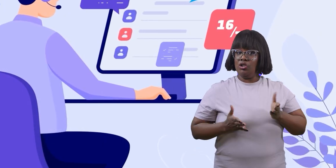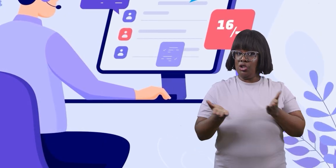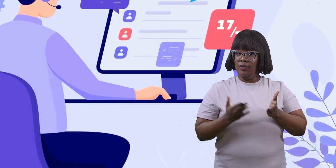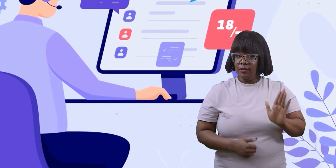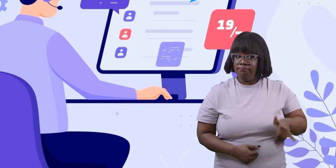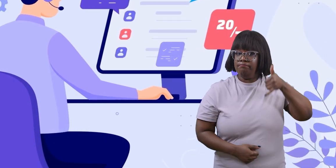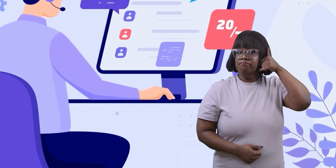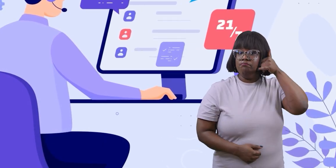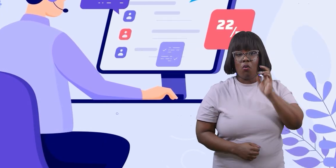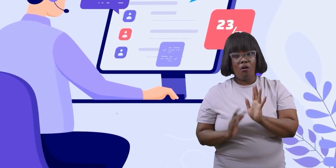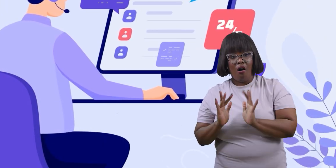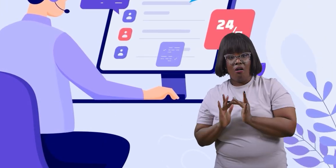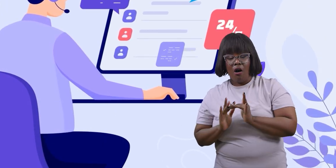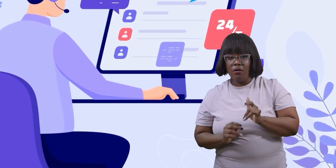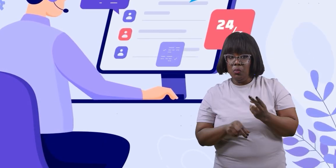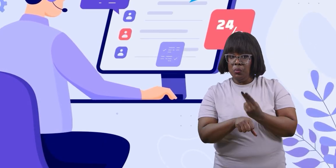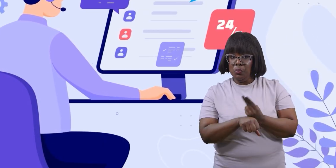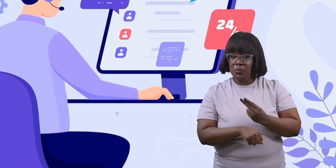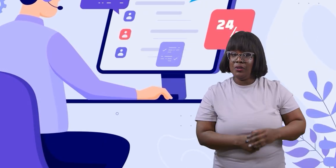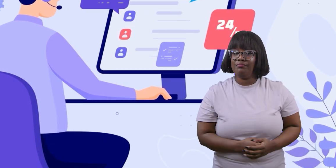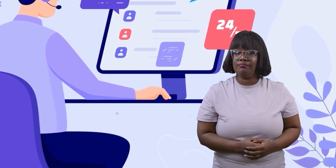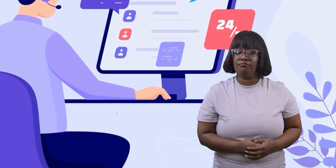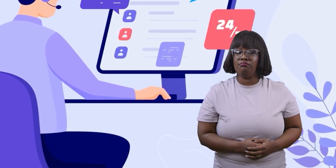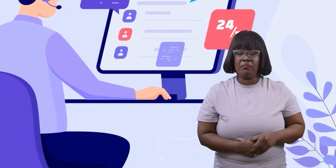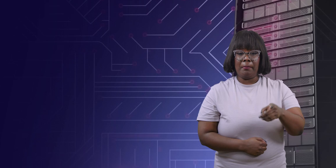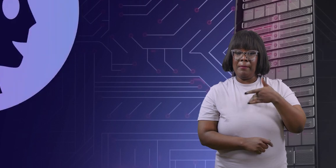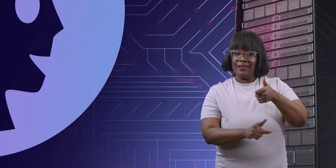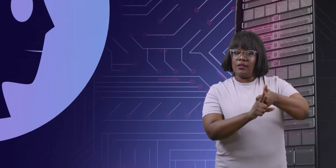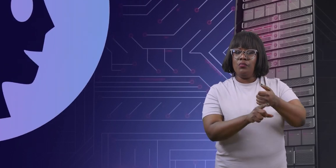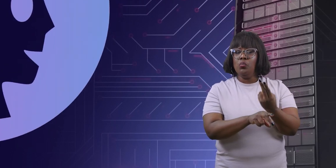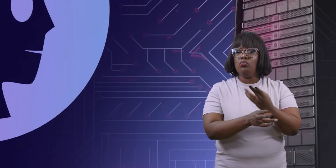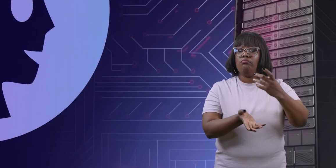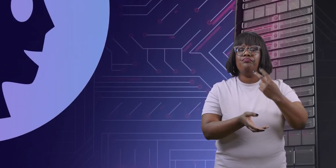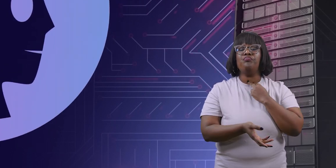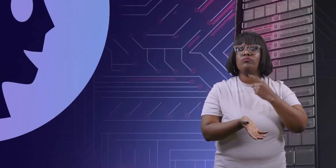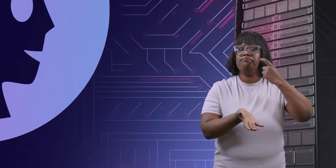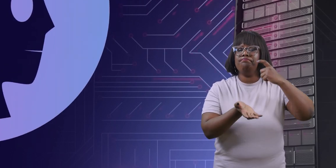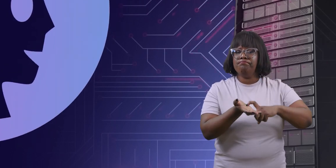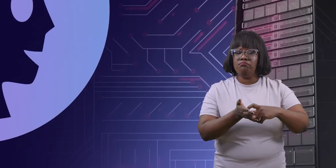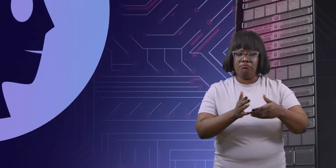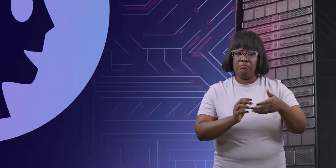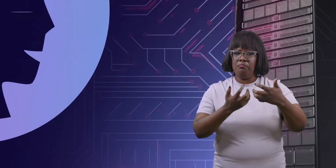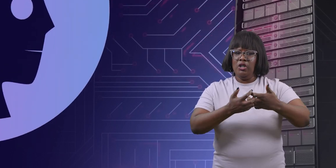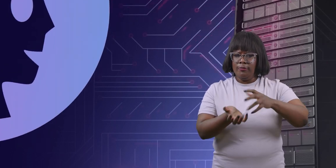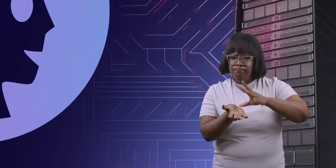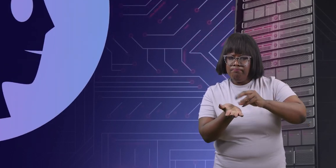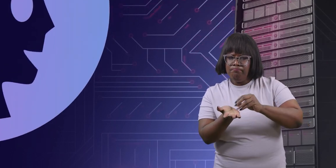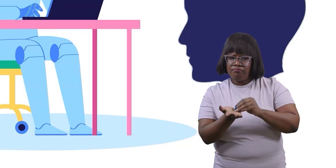customer service over the phone or online. They use voice recognition and machine learning to